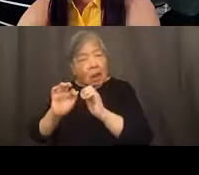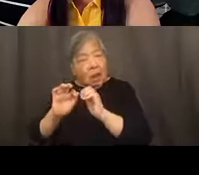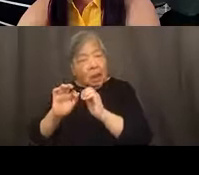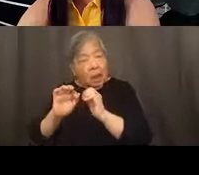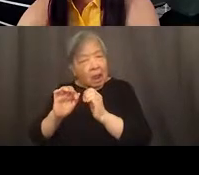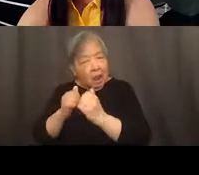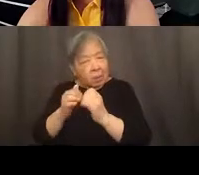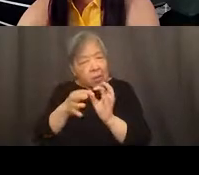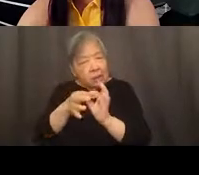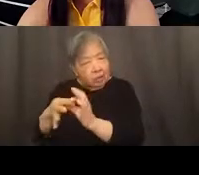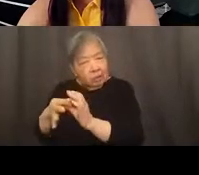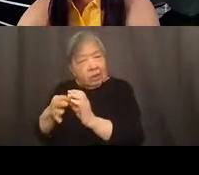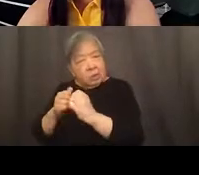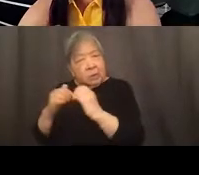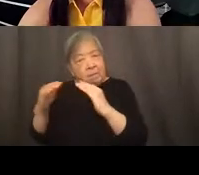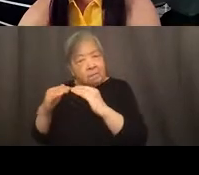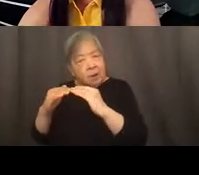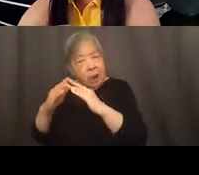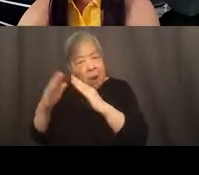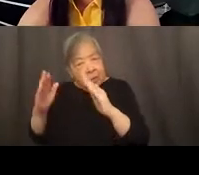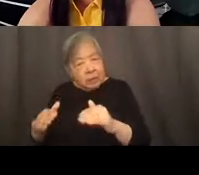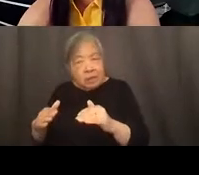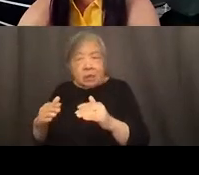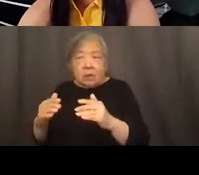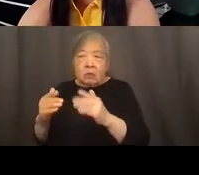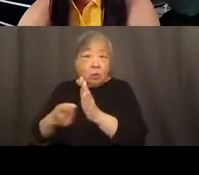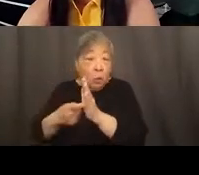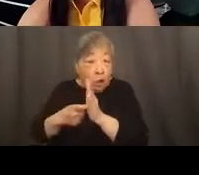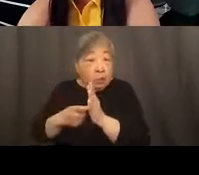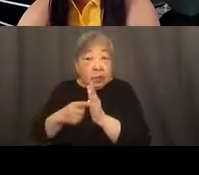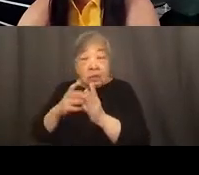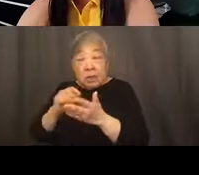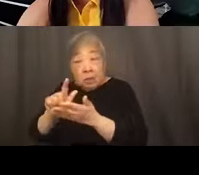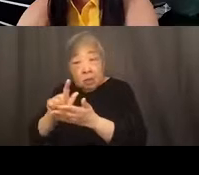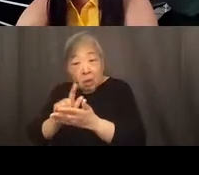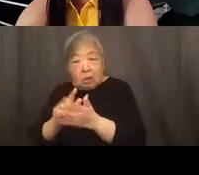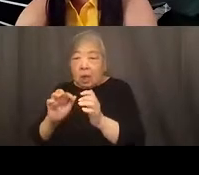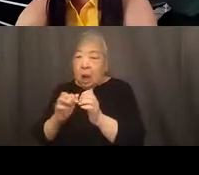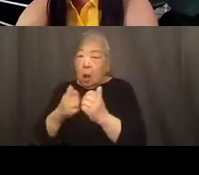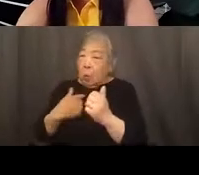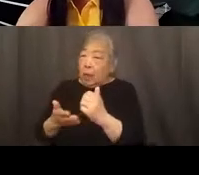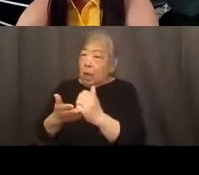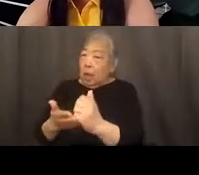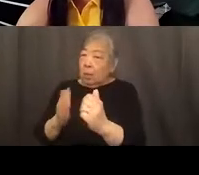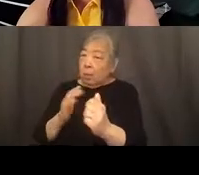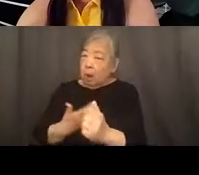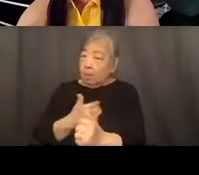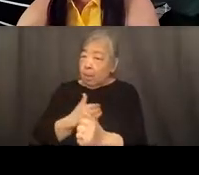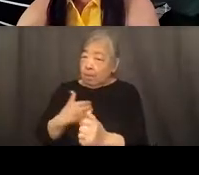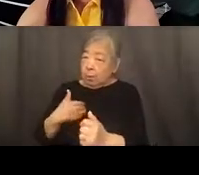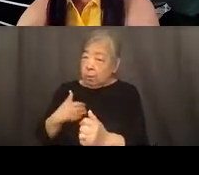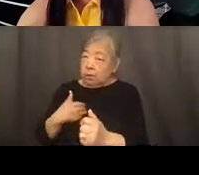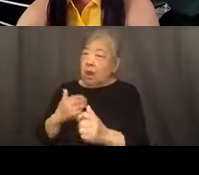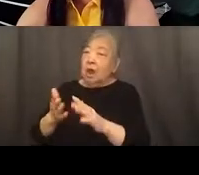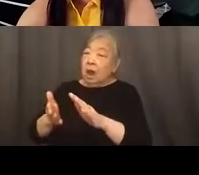with fair housing, new fair housing requirements and fair housing laws and how we help our members operationalize